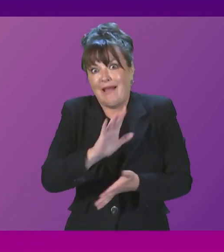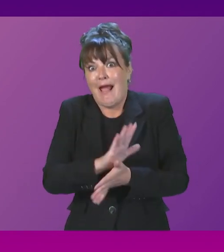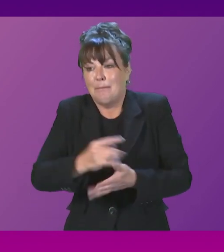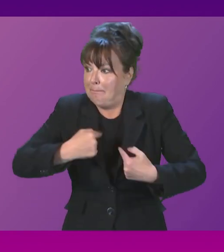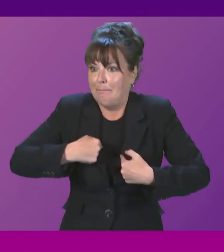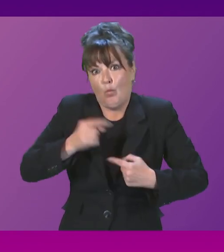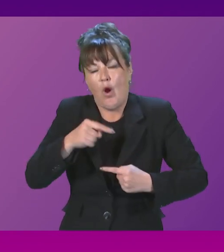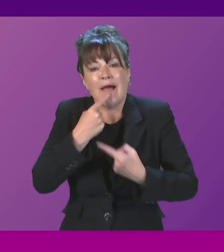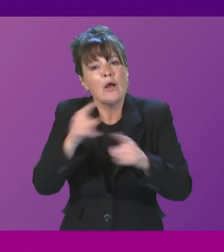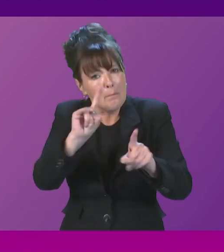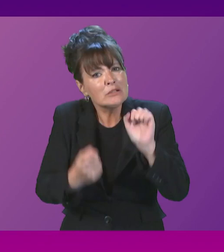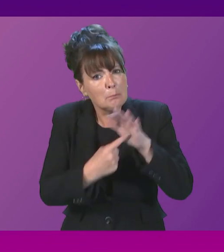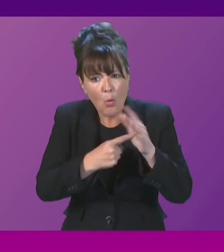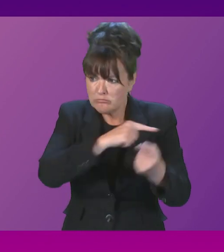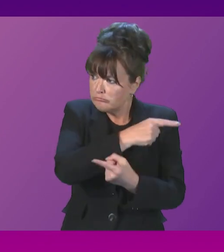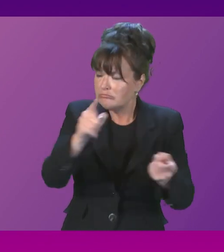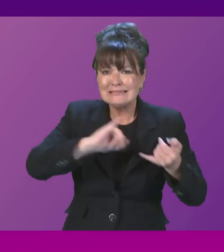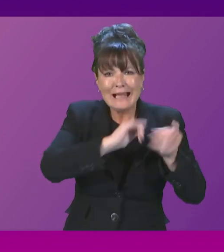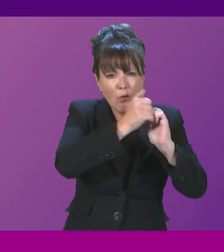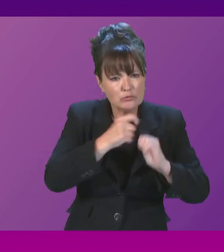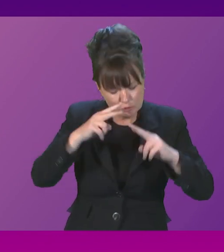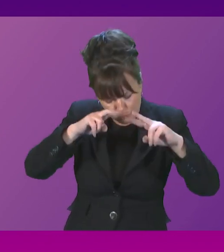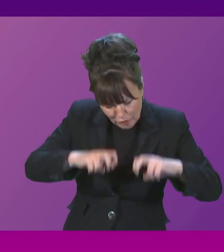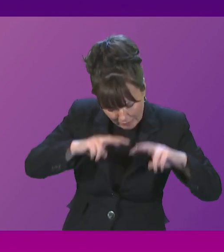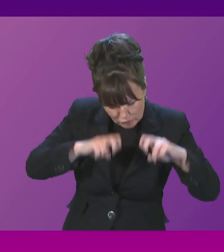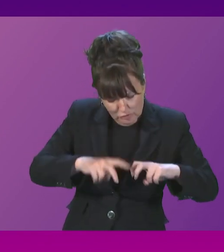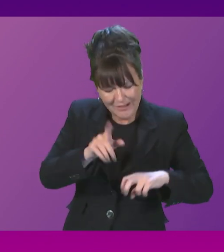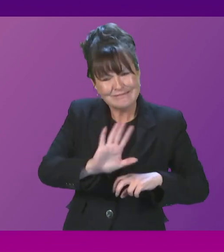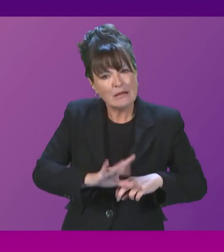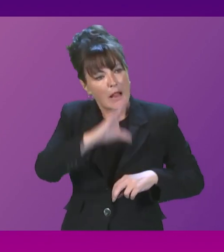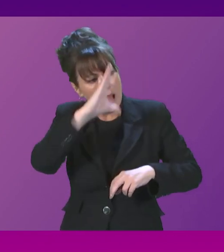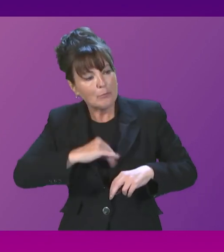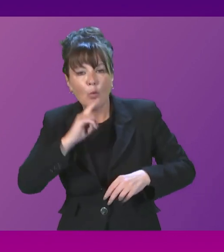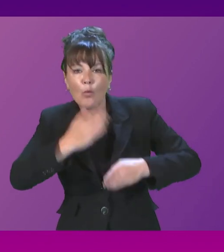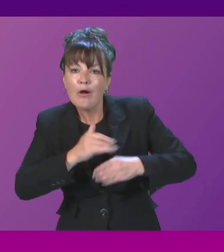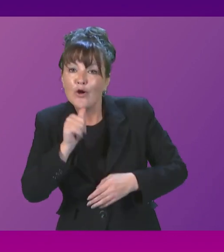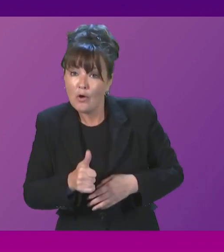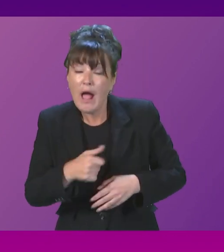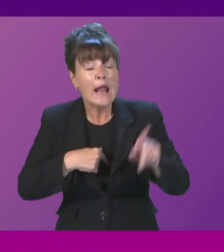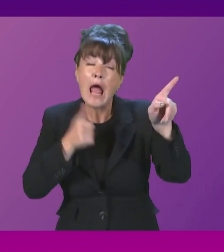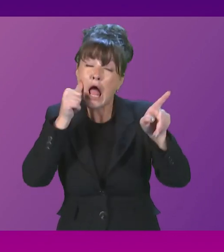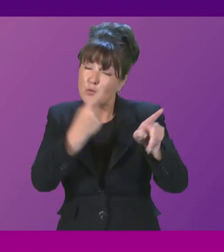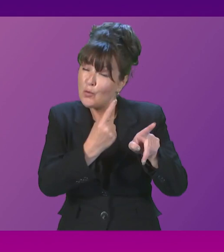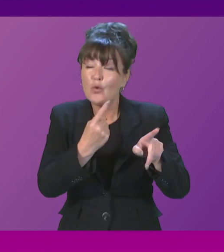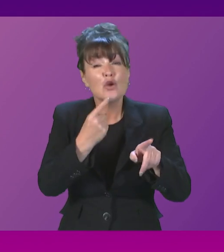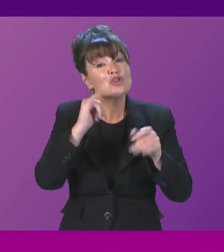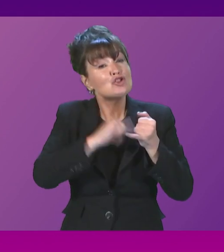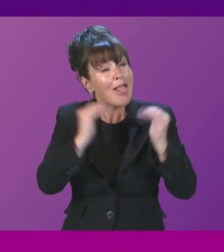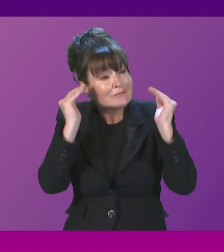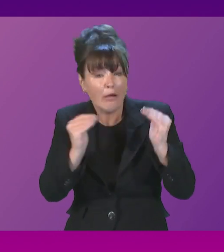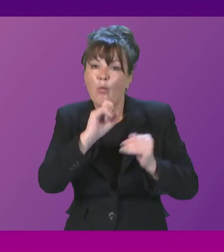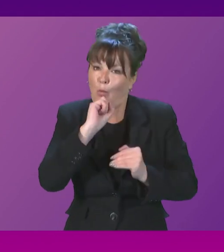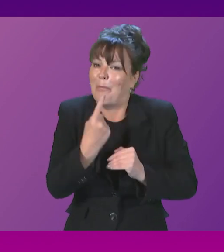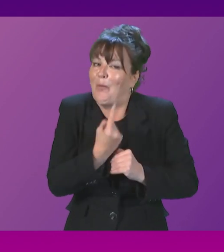scrutinises the detail and it has been important that we carefully consider the detail and I know Shelter will be one of a number of stakeholders